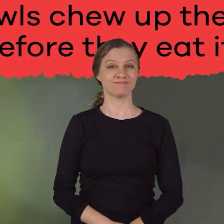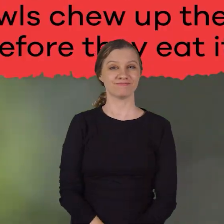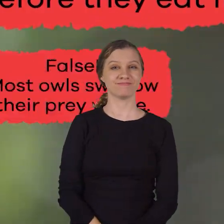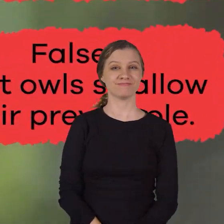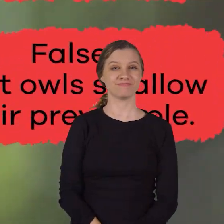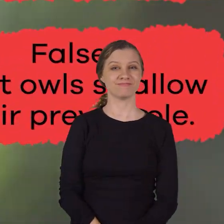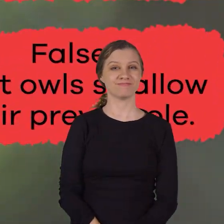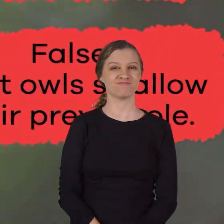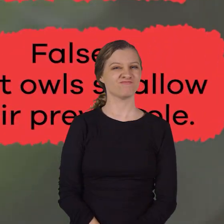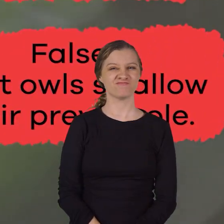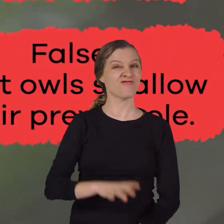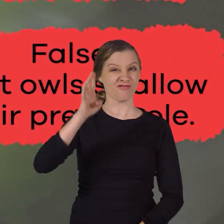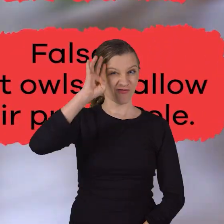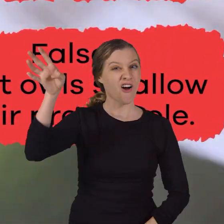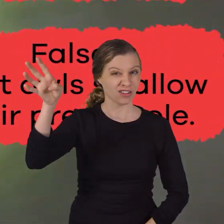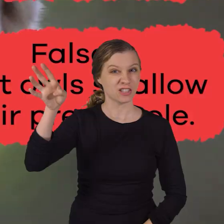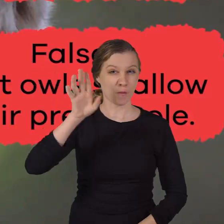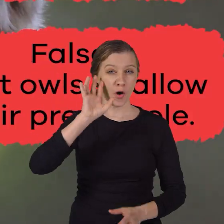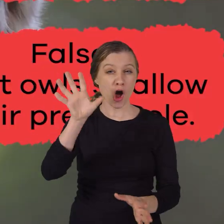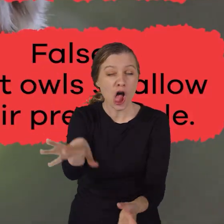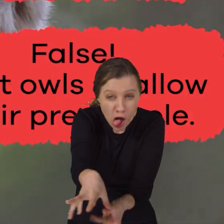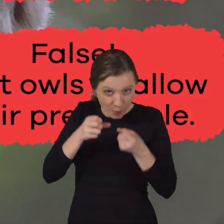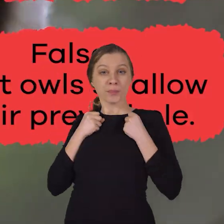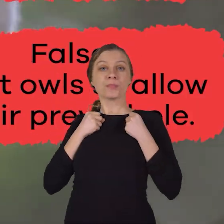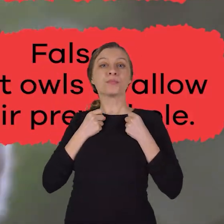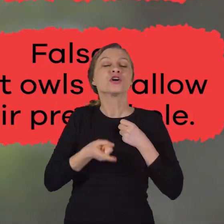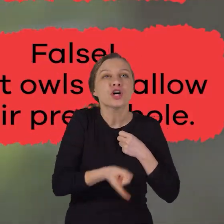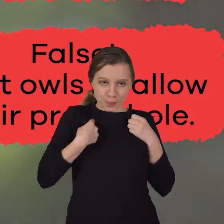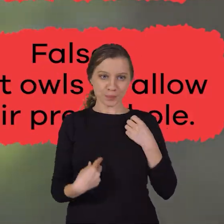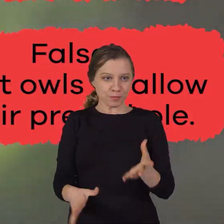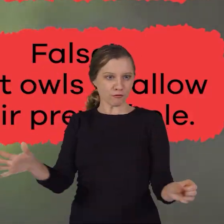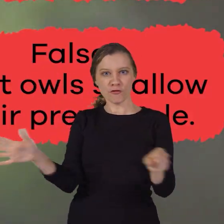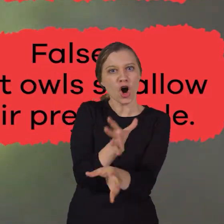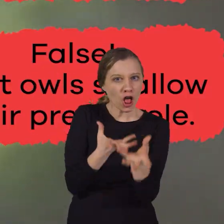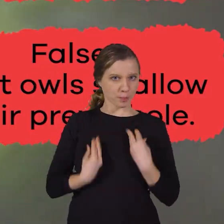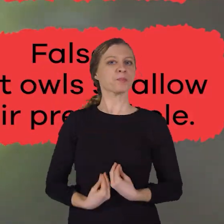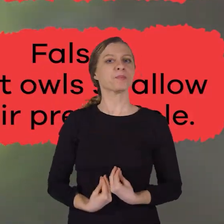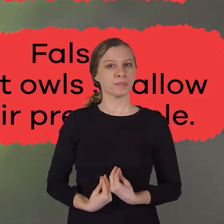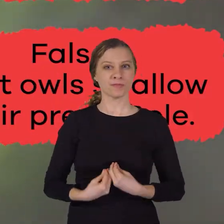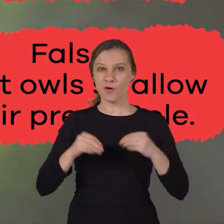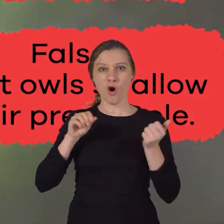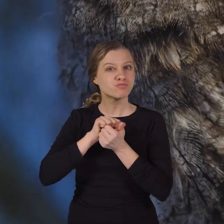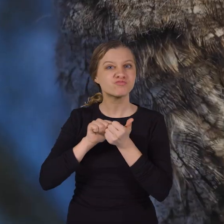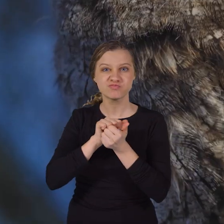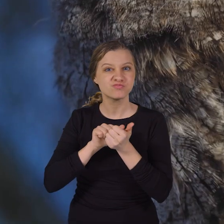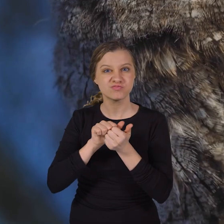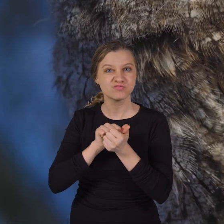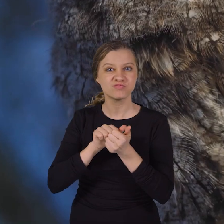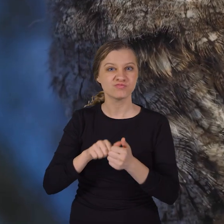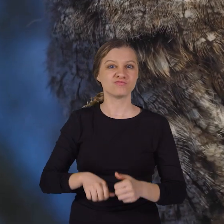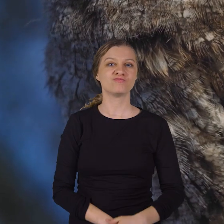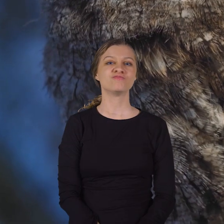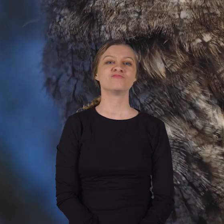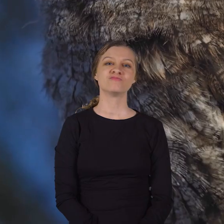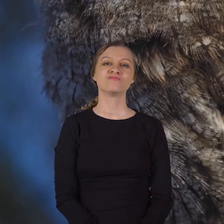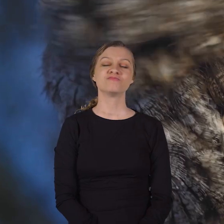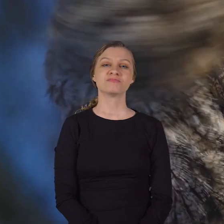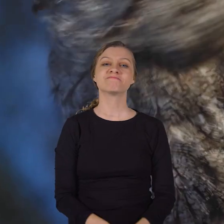False. Most owls swallow their prey whole. Choose the word the author would say